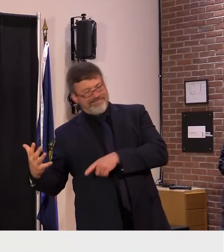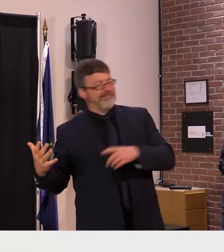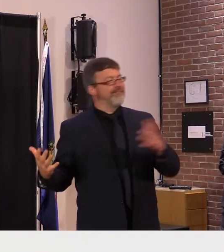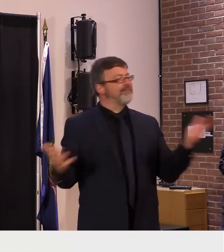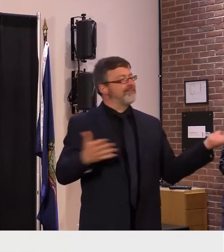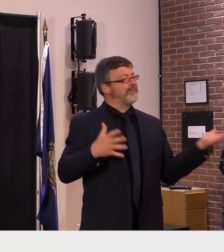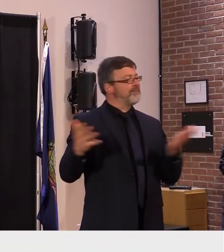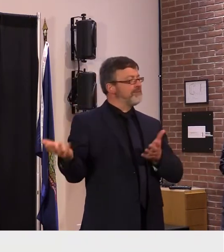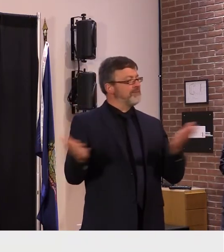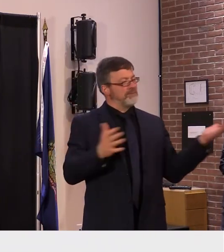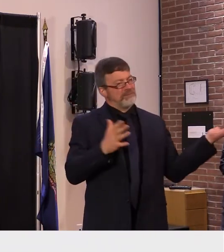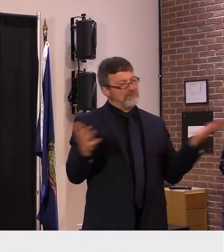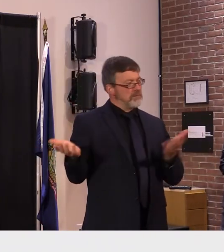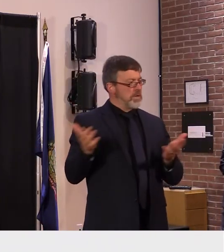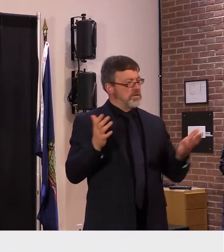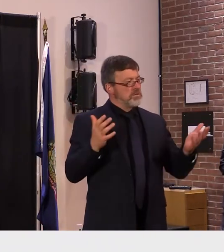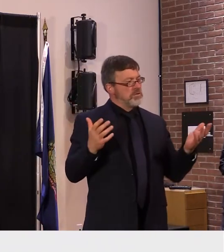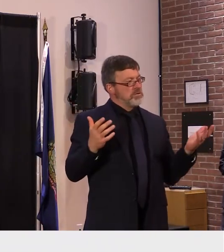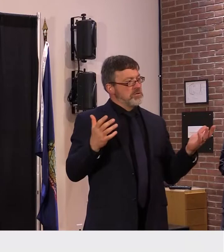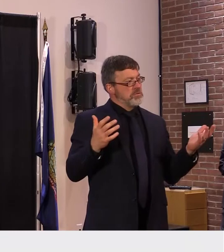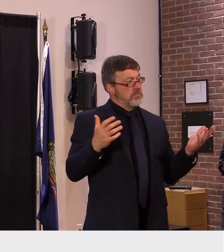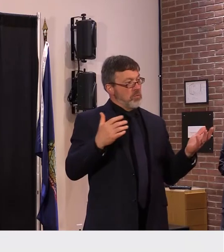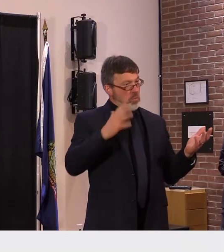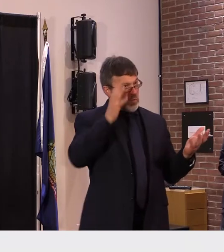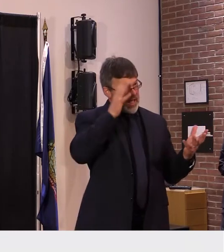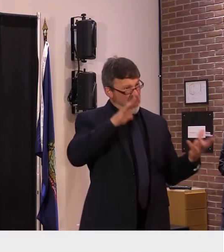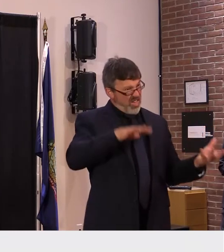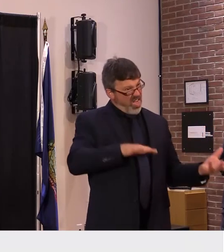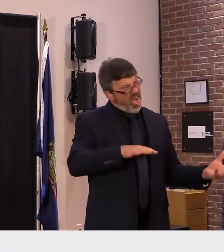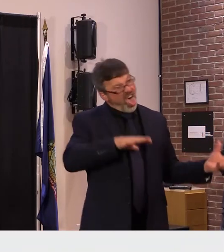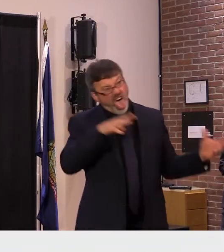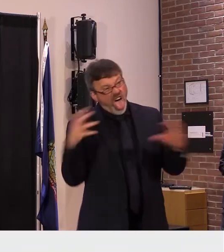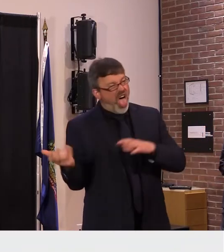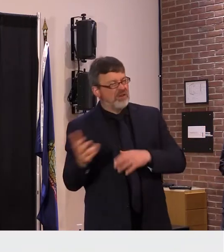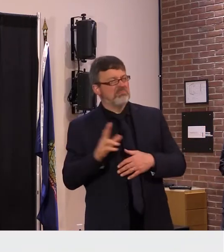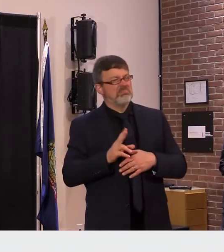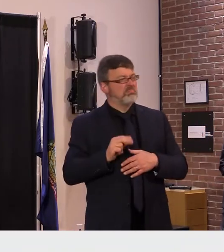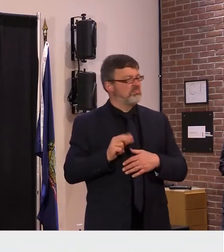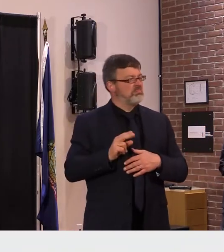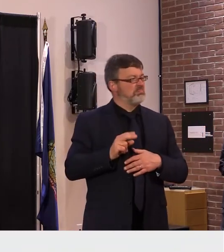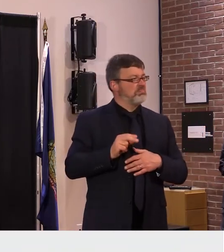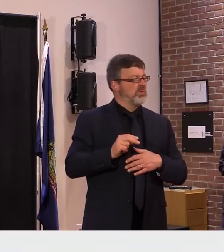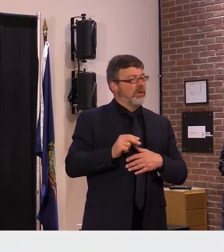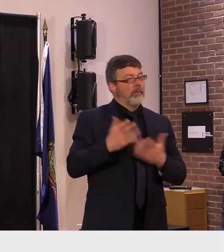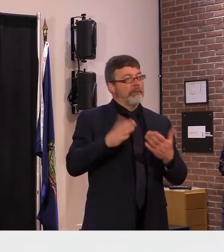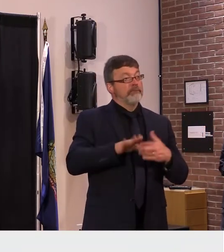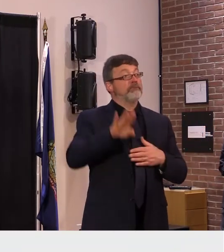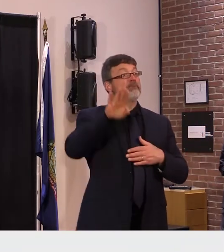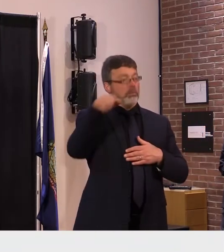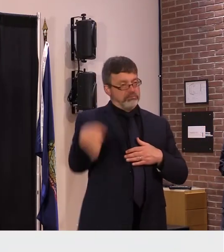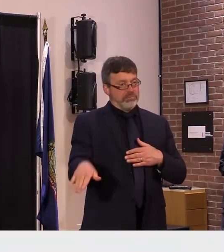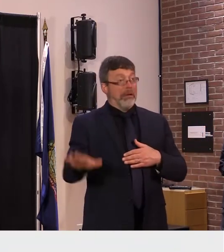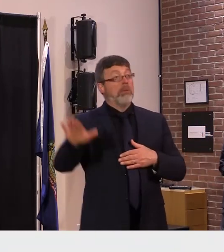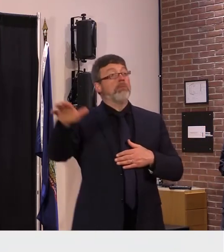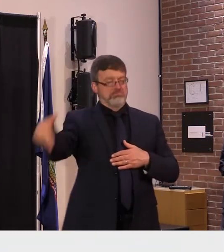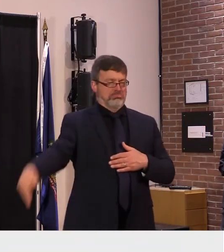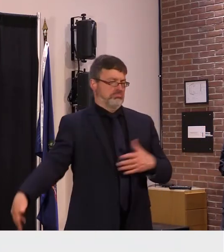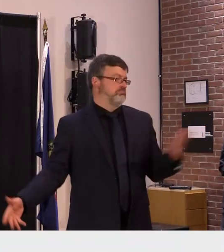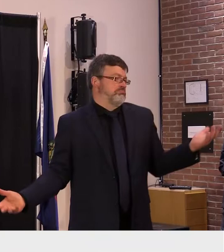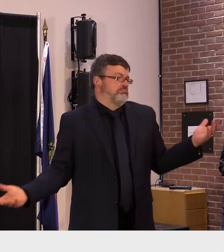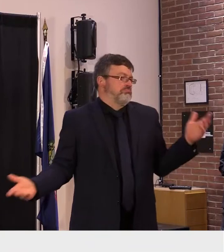huge difference they seem to be causing sort of that lower level peak that we've seen in ba2